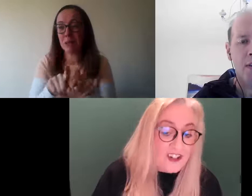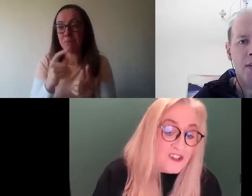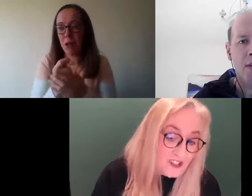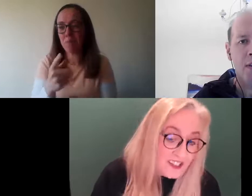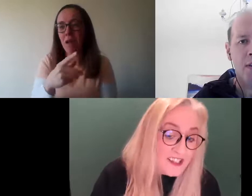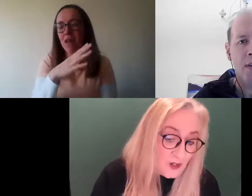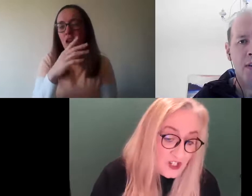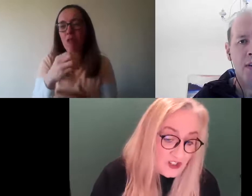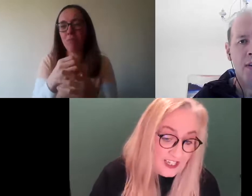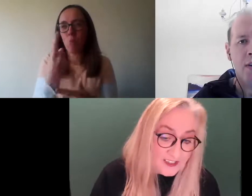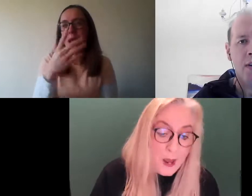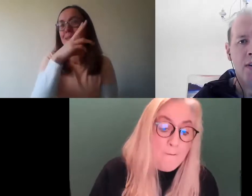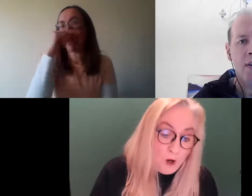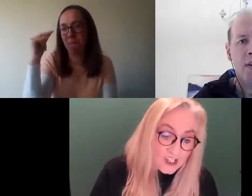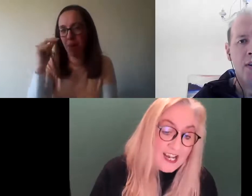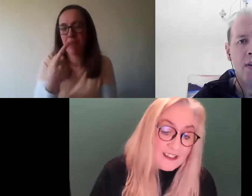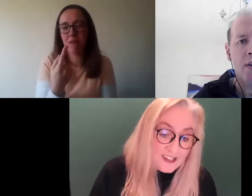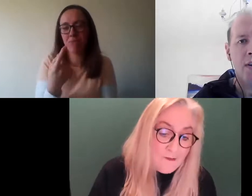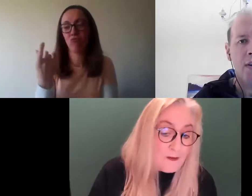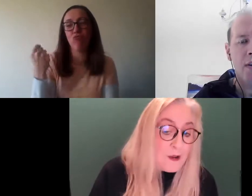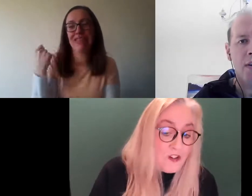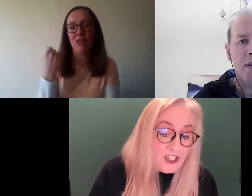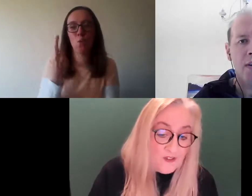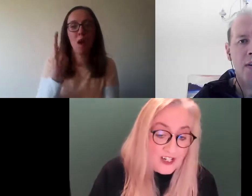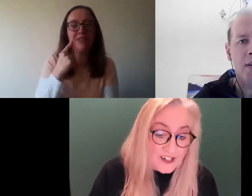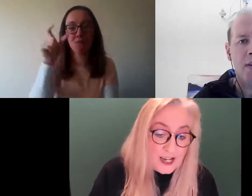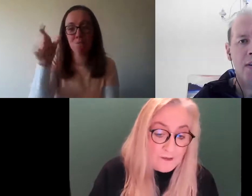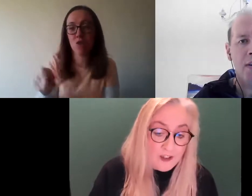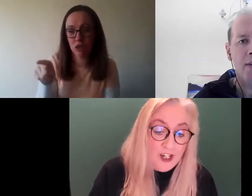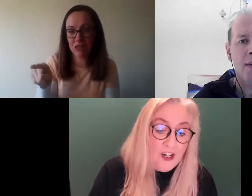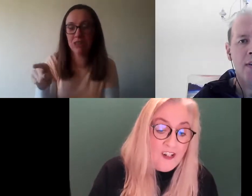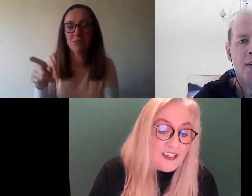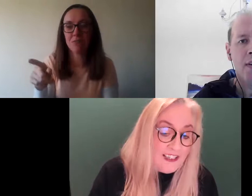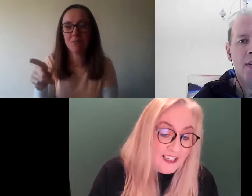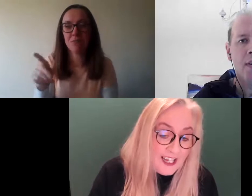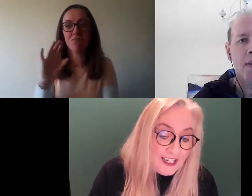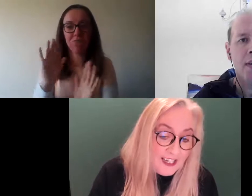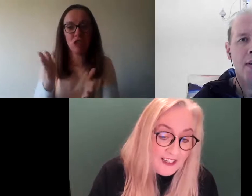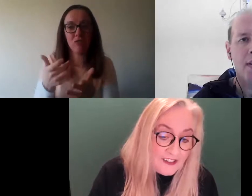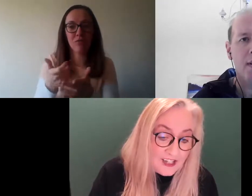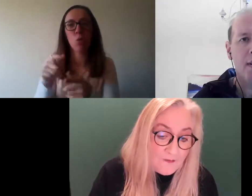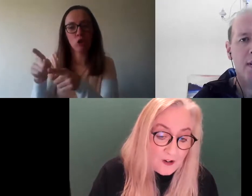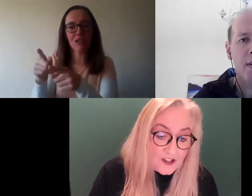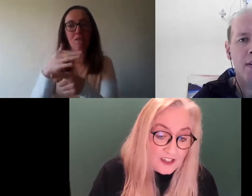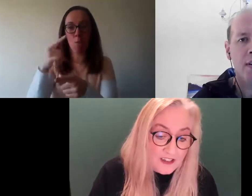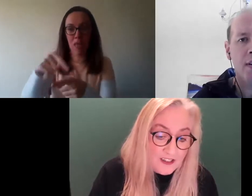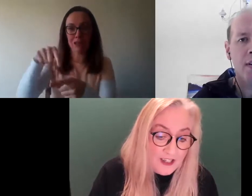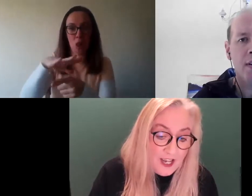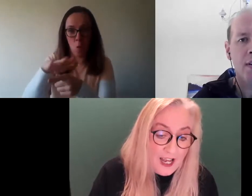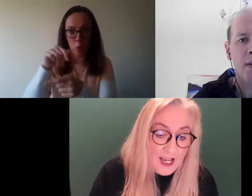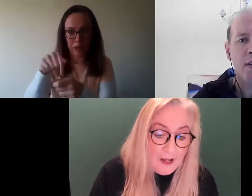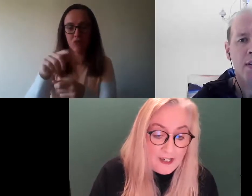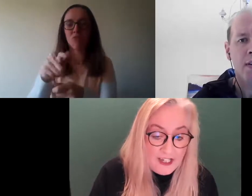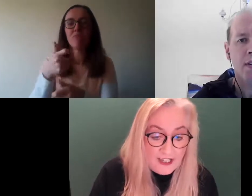emergency service? that's the question is. But at the same time, I'm going to give you an example. Recently, a deaf person